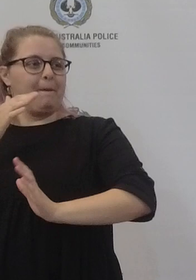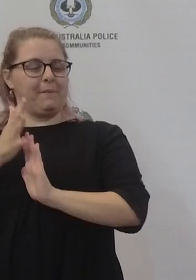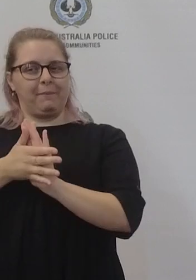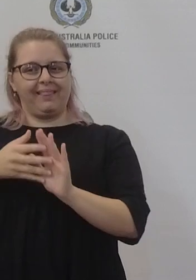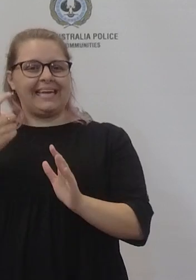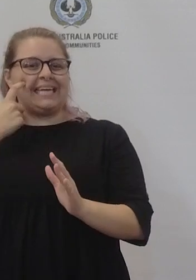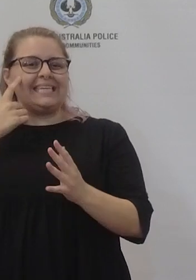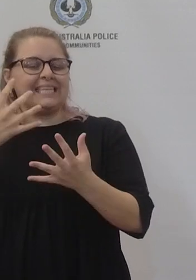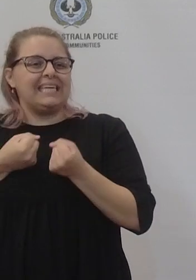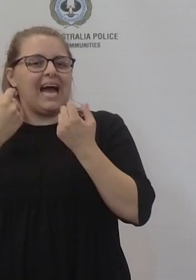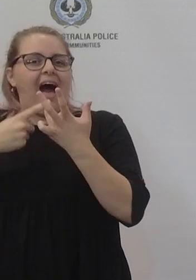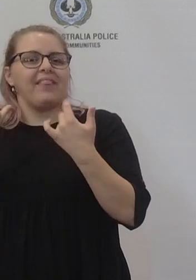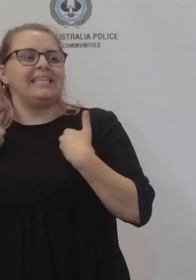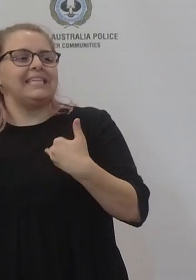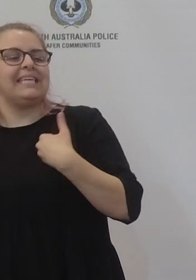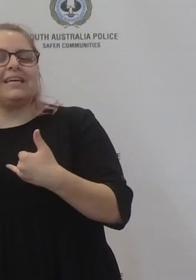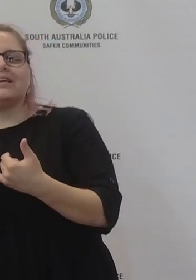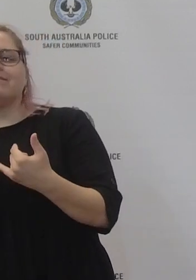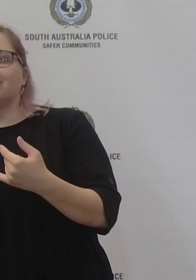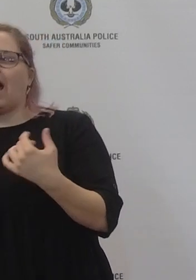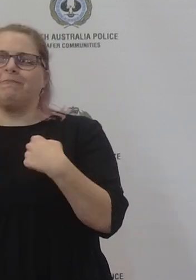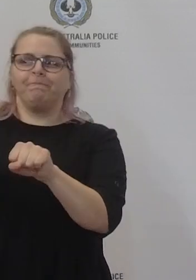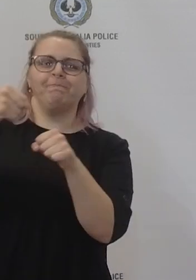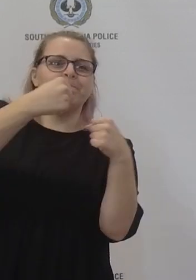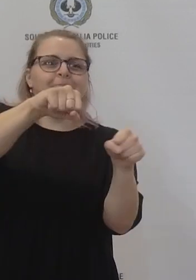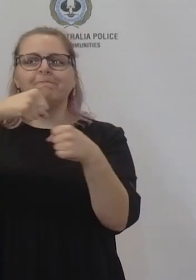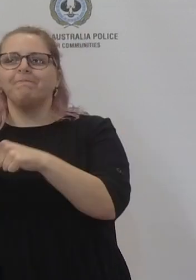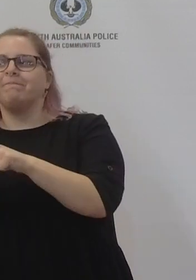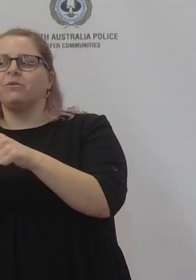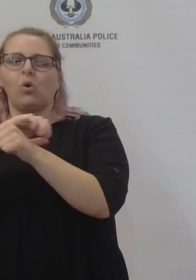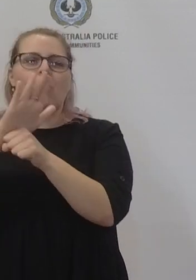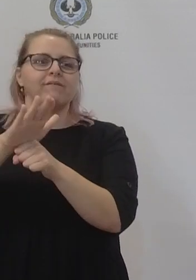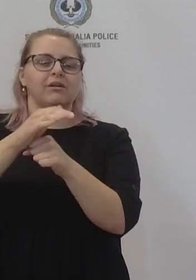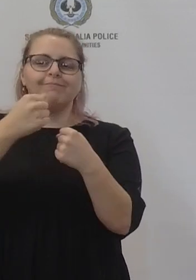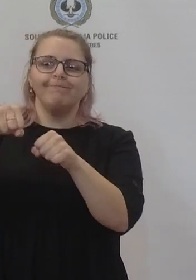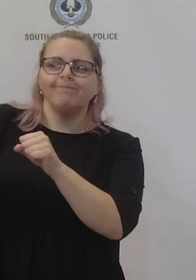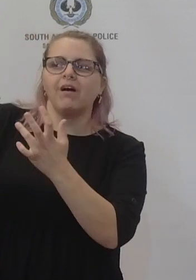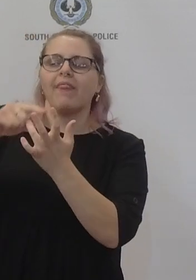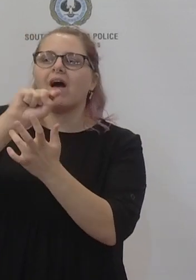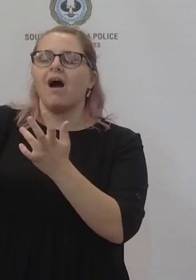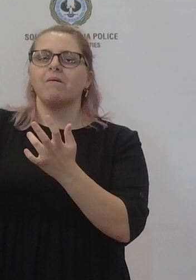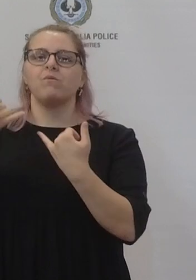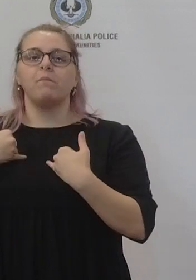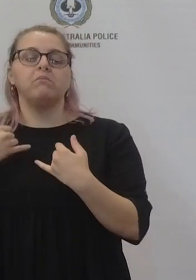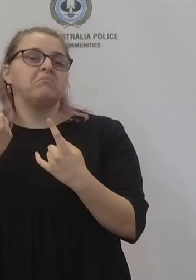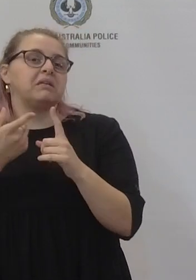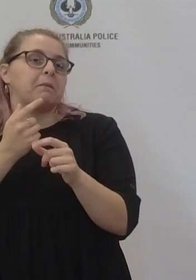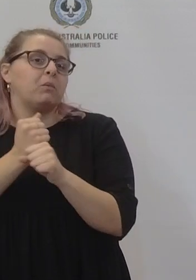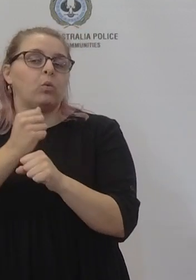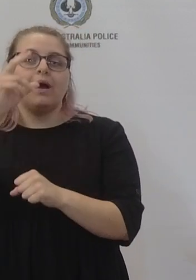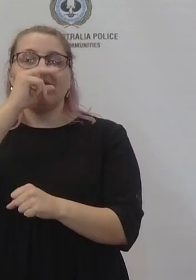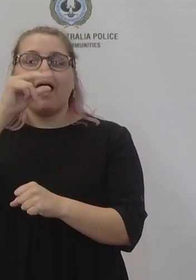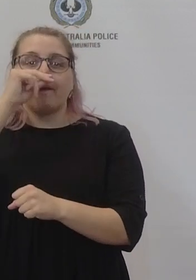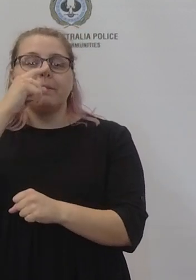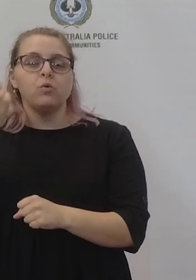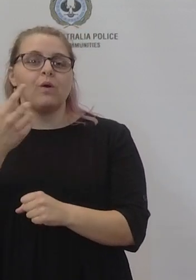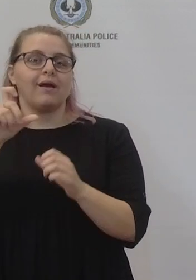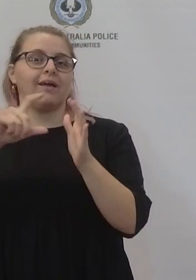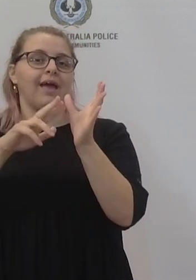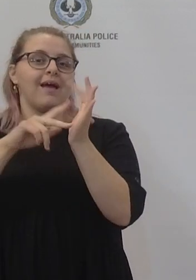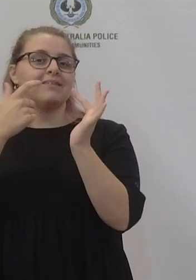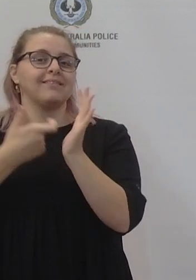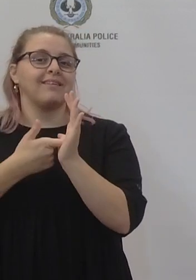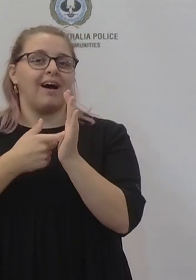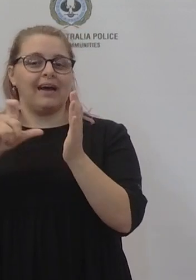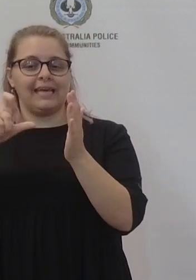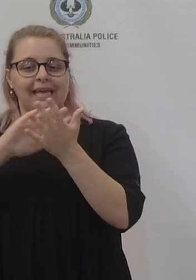vaccine as other people and cannot protect themselves and that will be young people who are receiving chemotherapy in our oncology wards for example